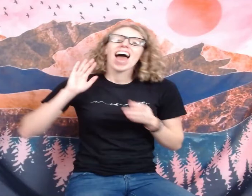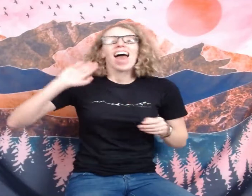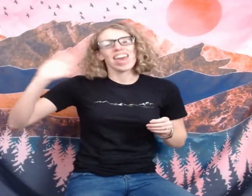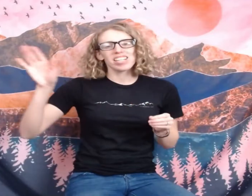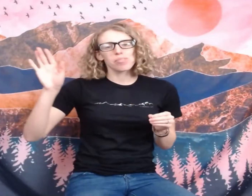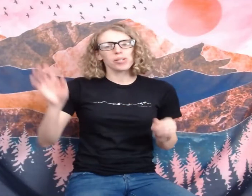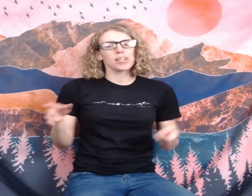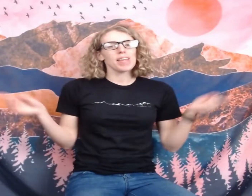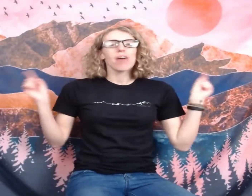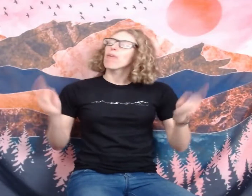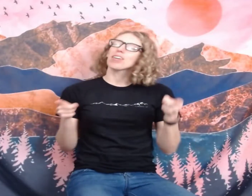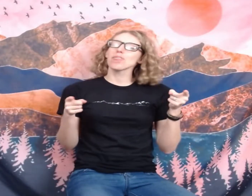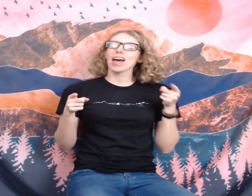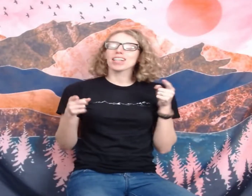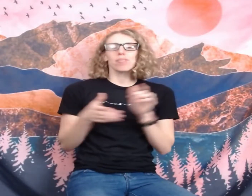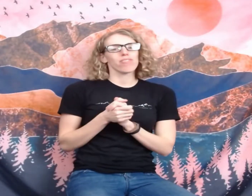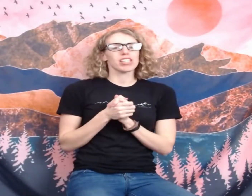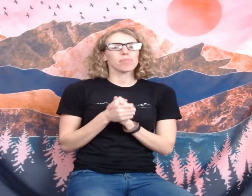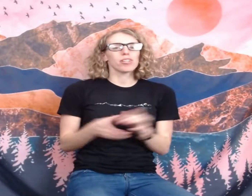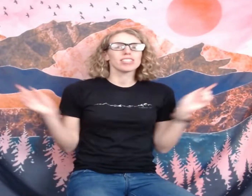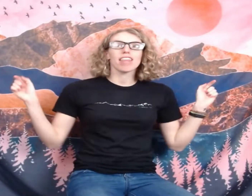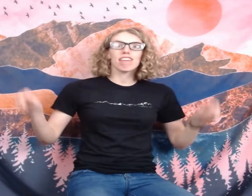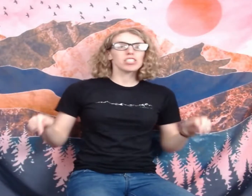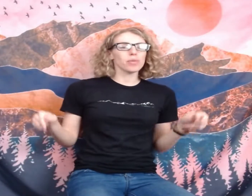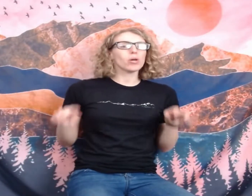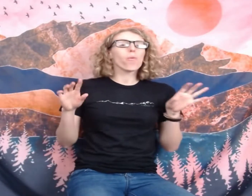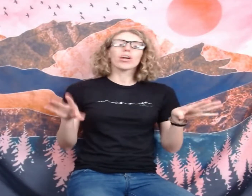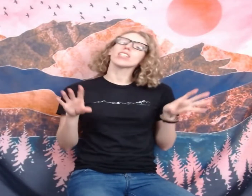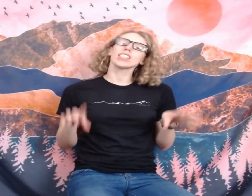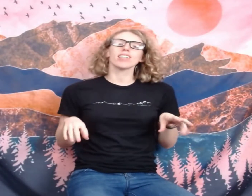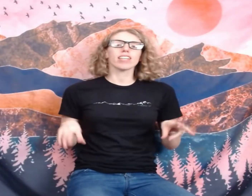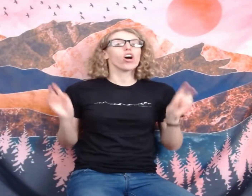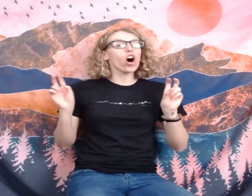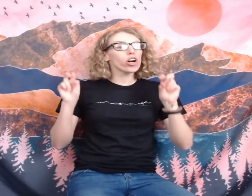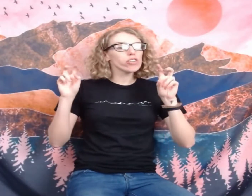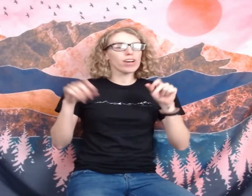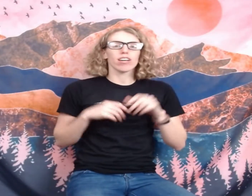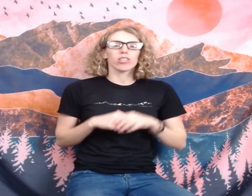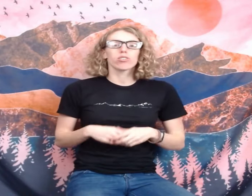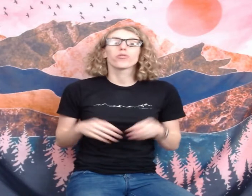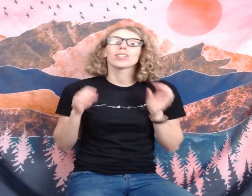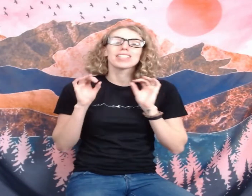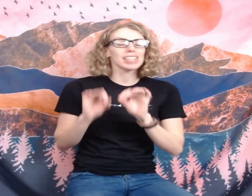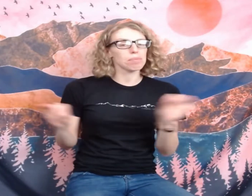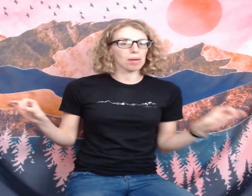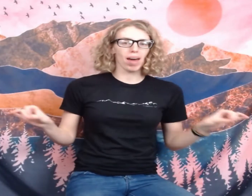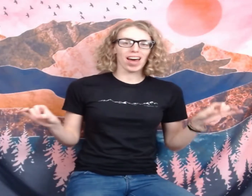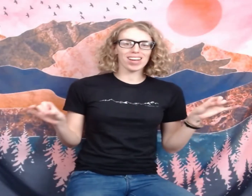Hey Explorers, and welcome back to Pimp Explorers. This week we're discussing R values for sleeping pads.